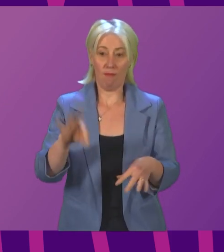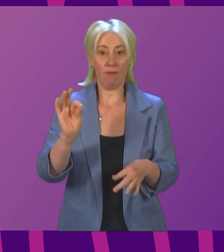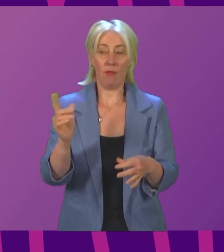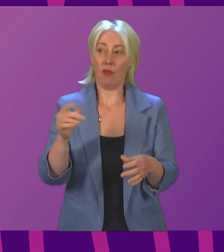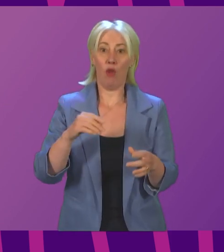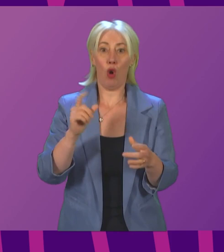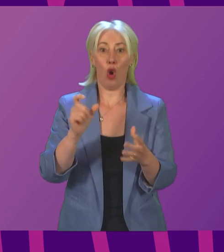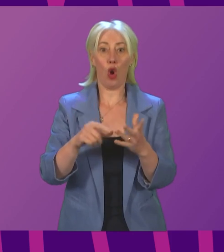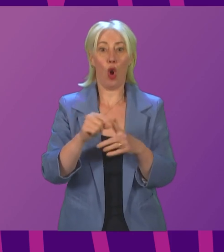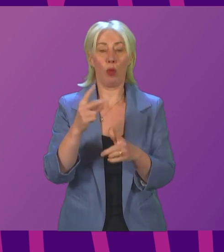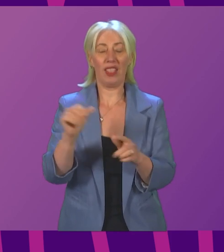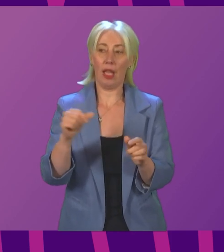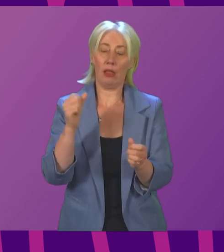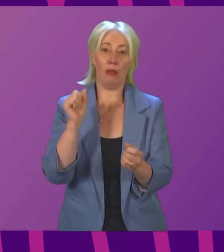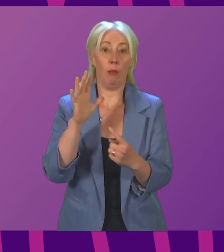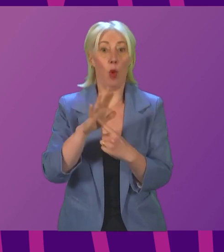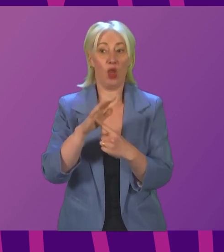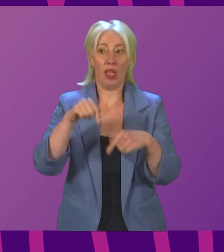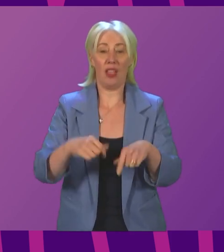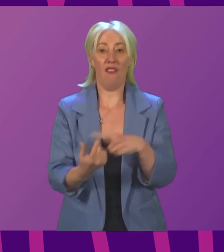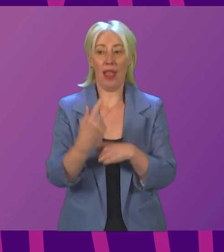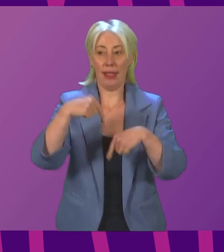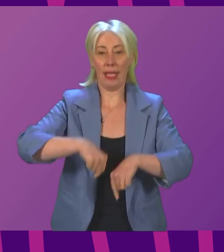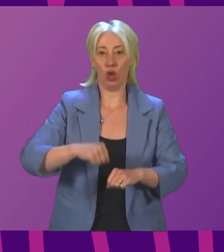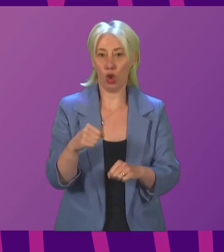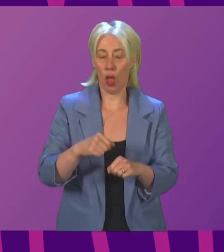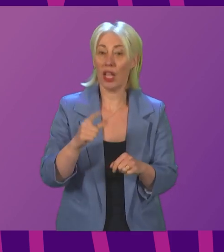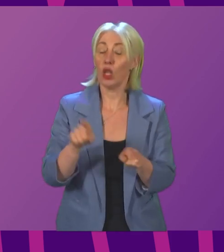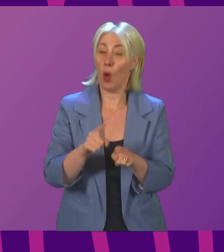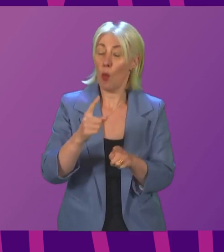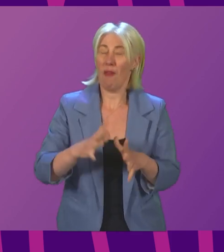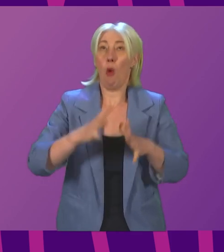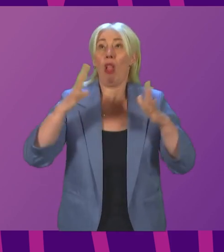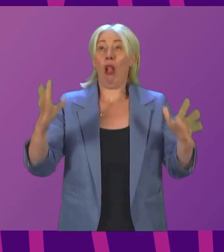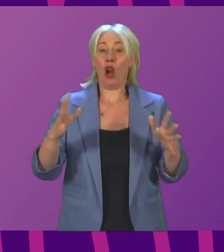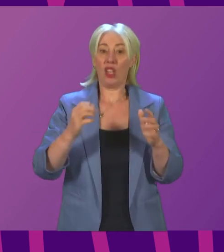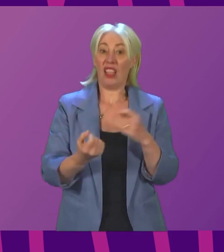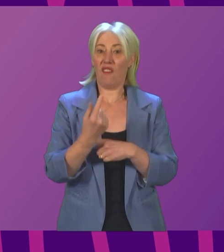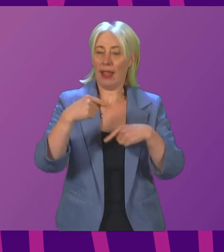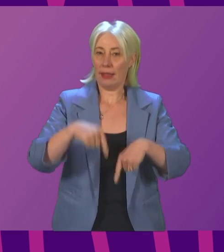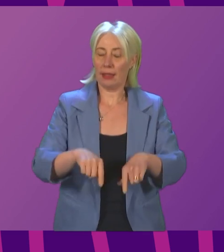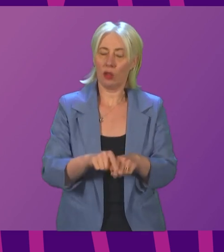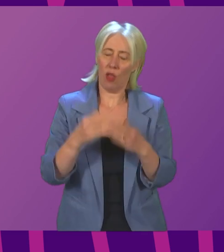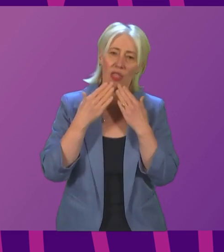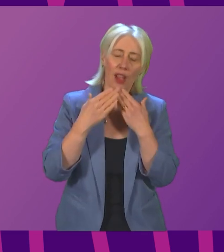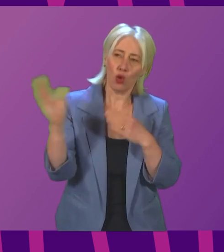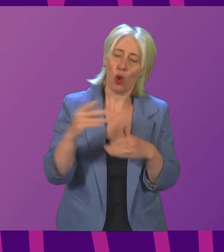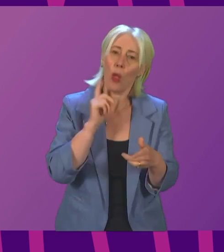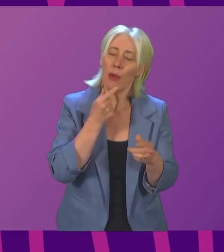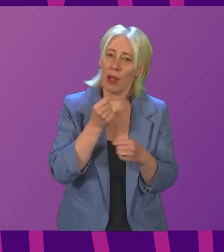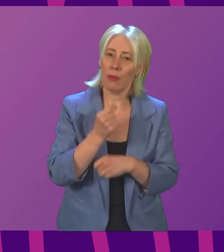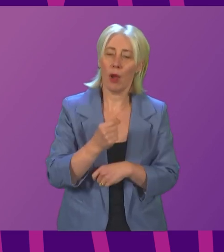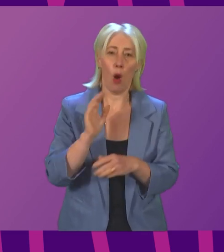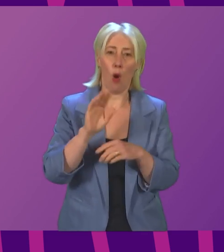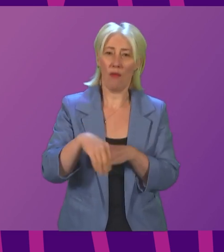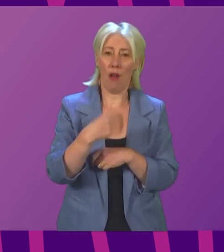COP26 was one of the most important events ever held in Scotland and also one of the largest. More than 40,000 people registered to